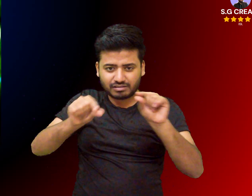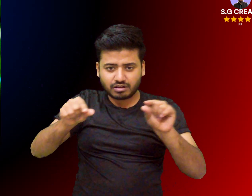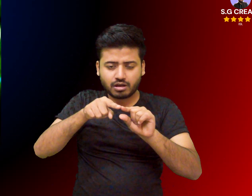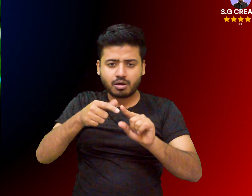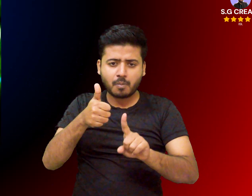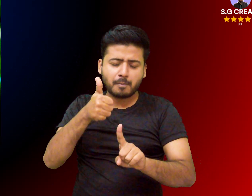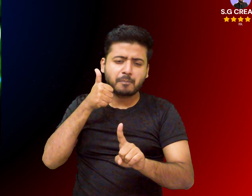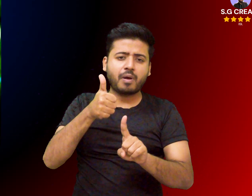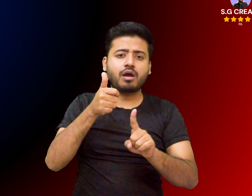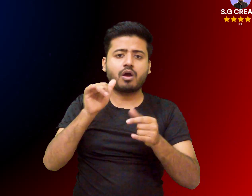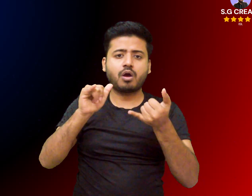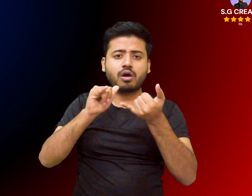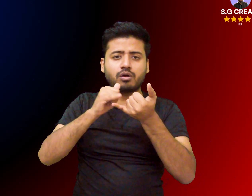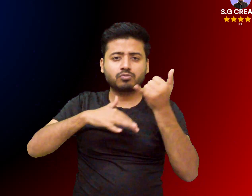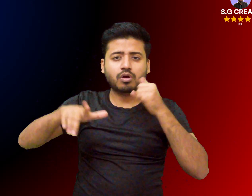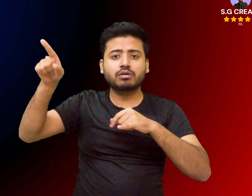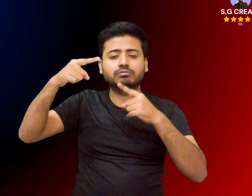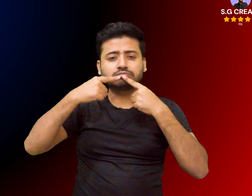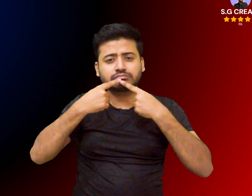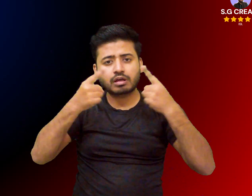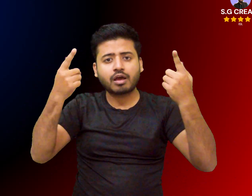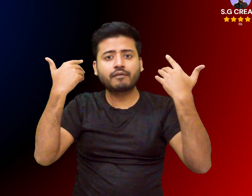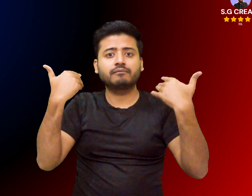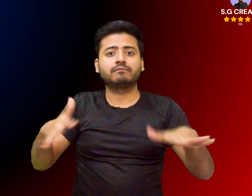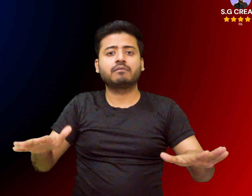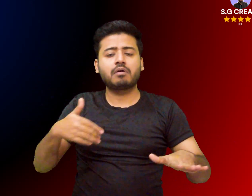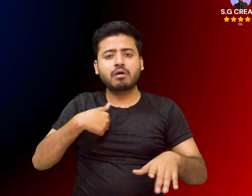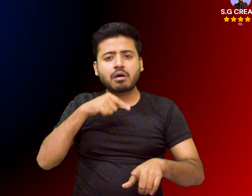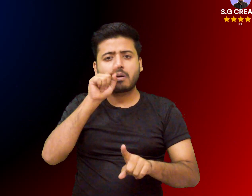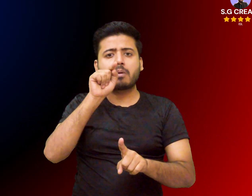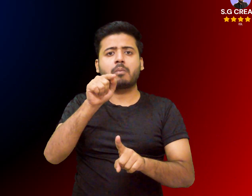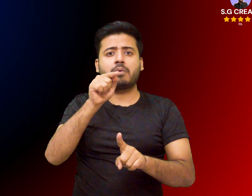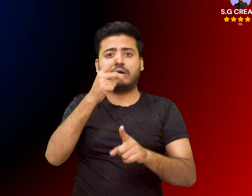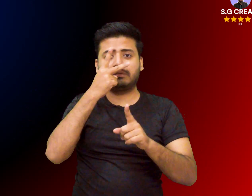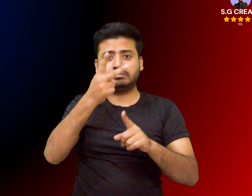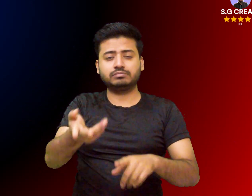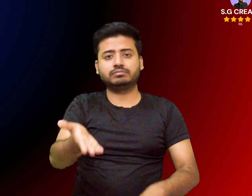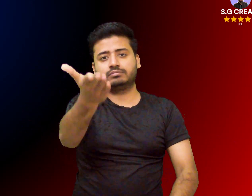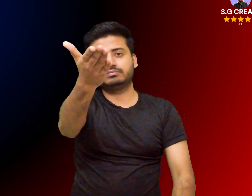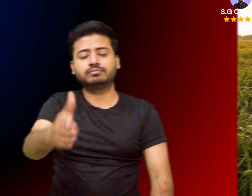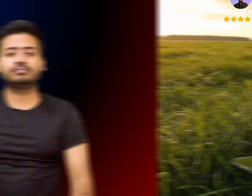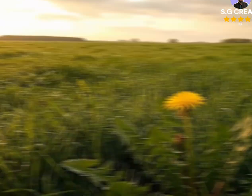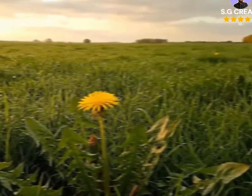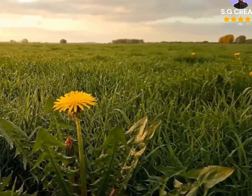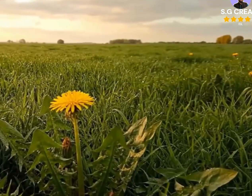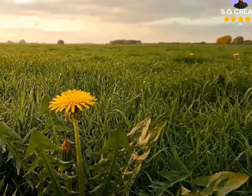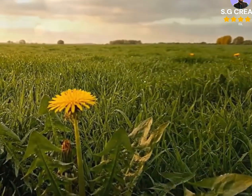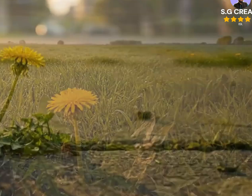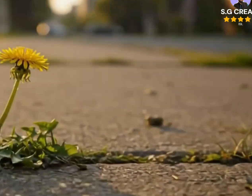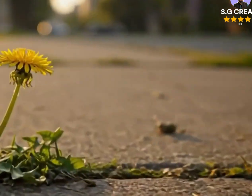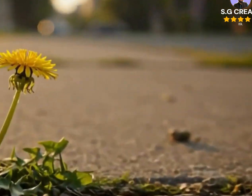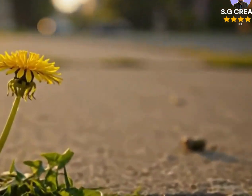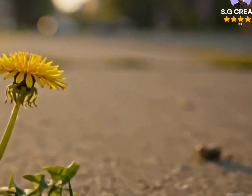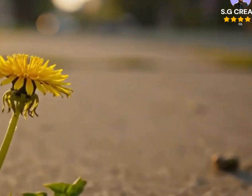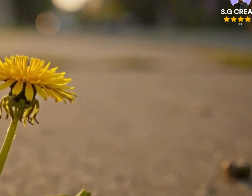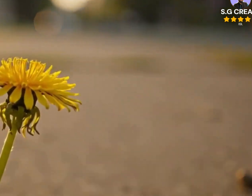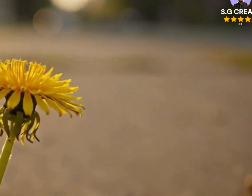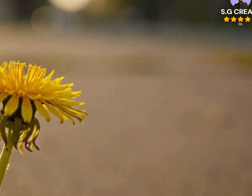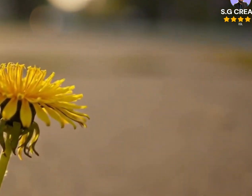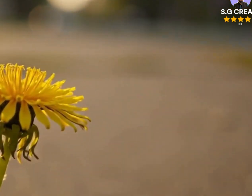honey maple syrup or a stevia leaf a slice of lemon or orange juice fresh ginger slices